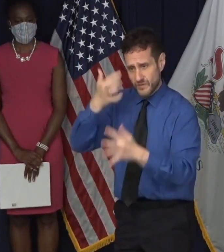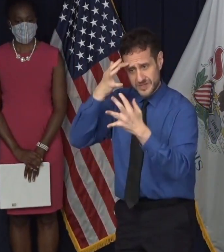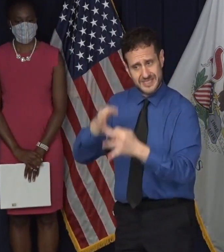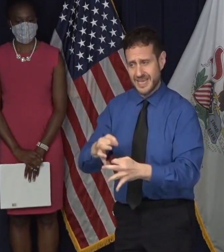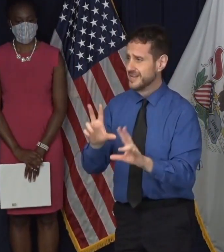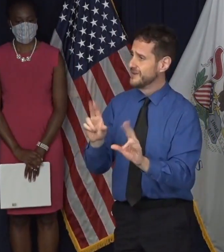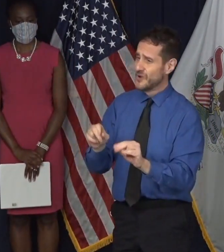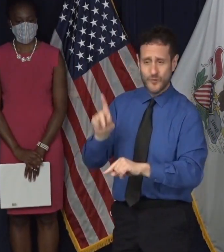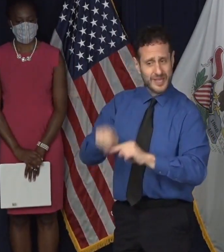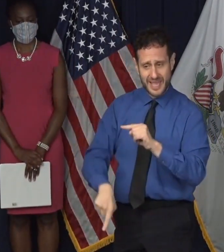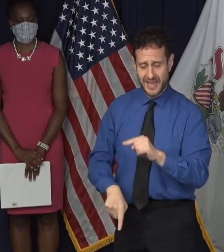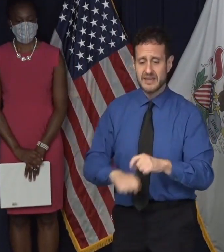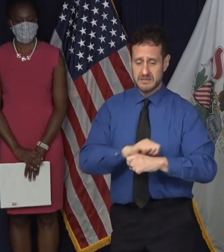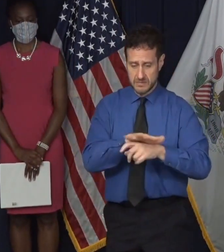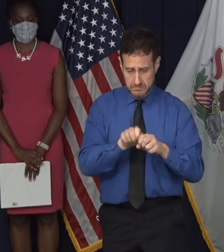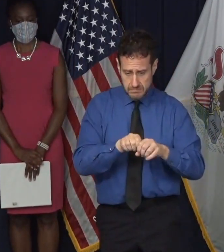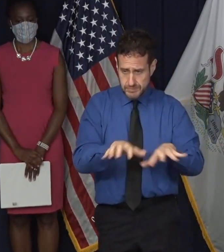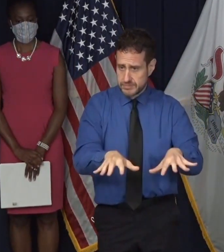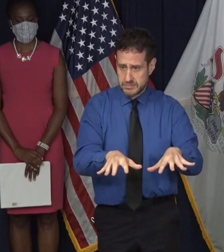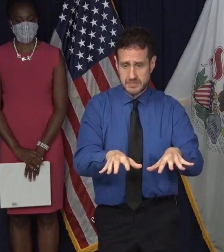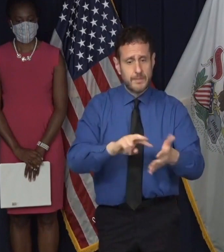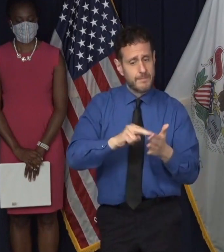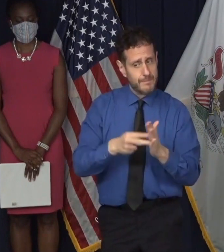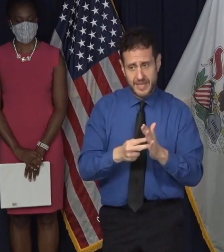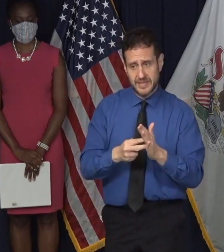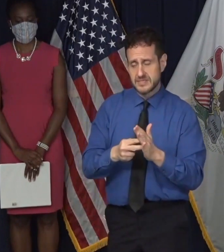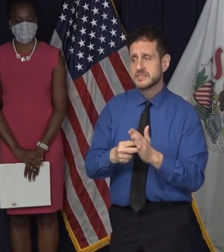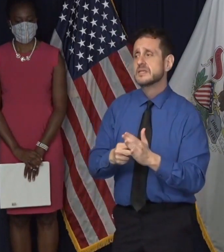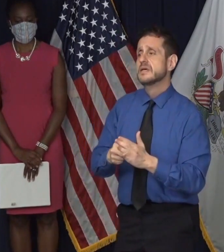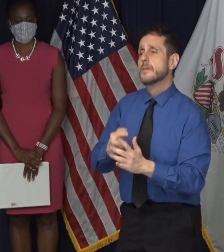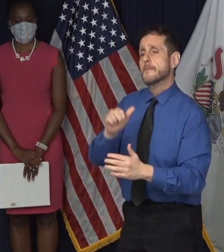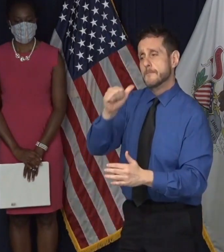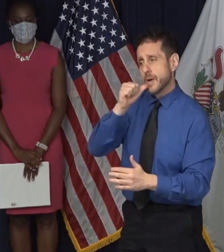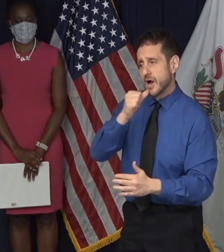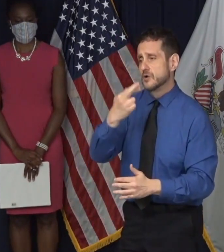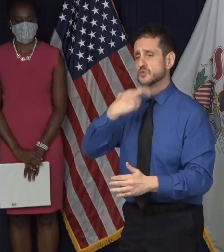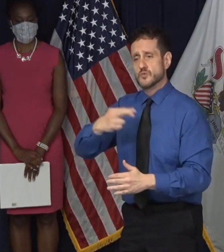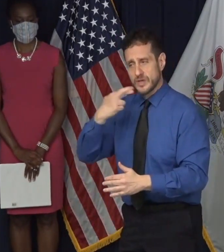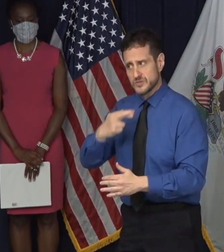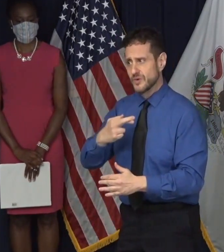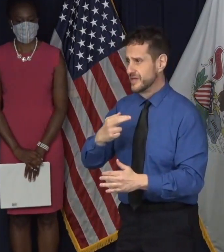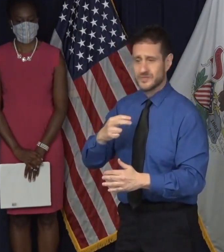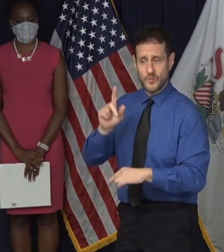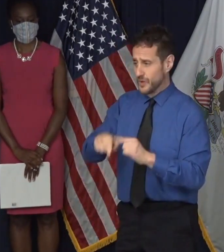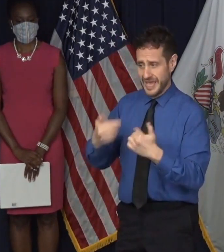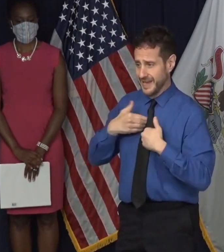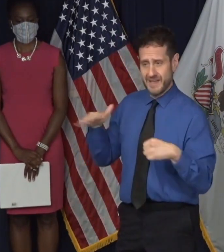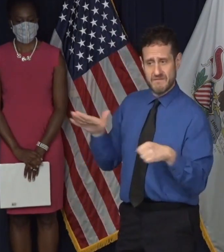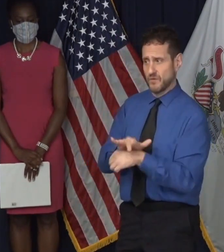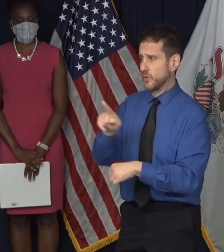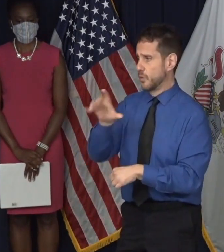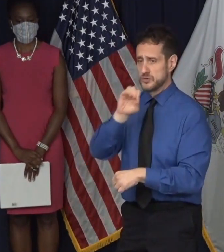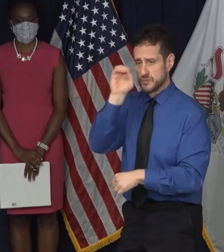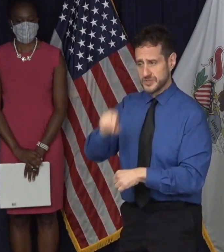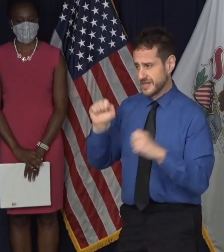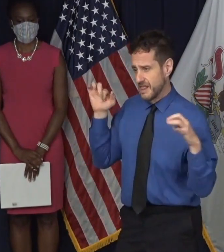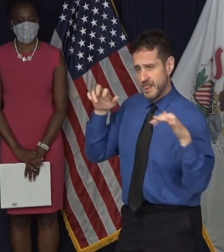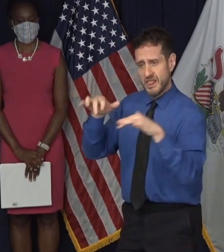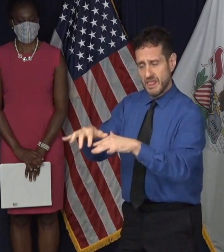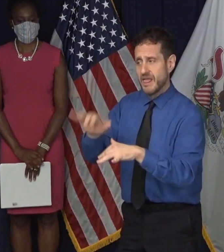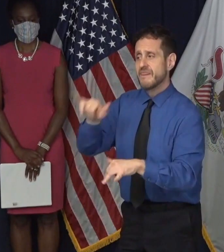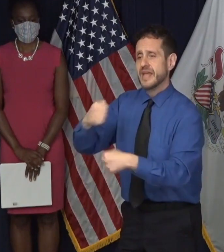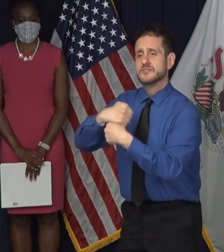that while this virus is going on, while we don't have an effective treatment or a vaccine, that doing that is literally